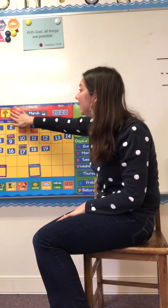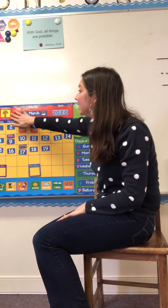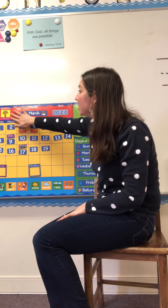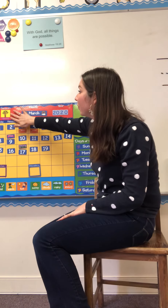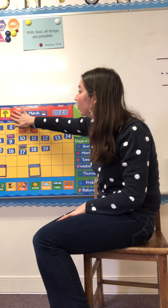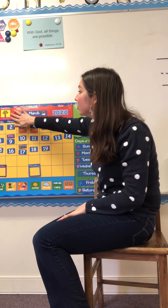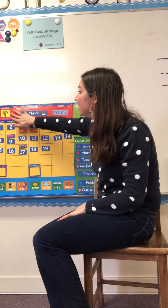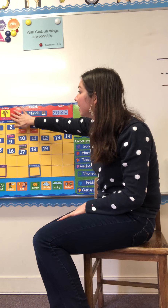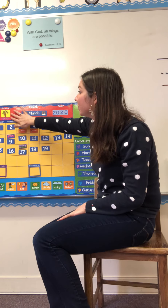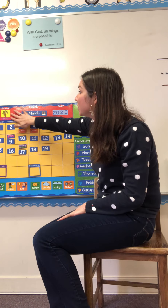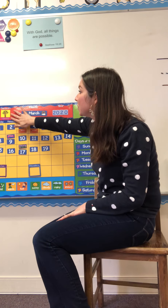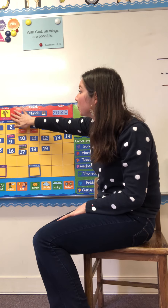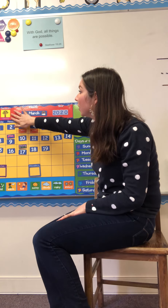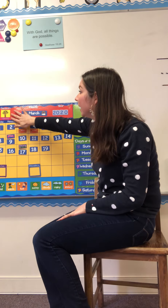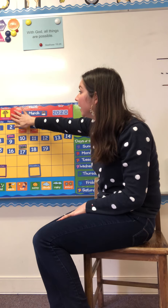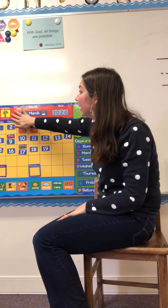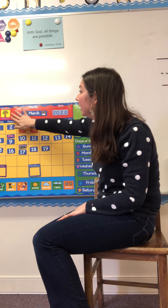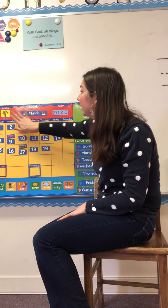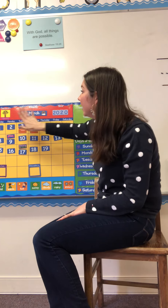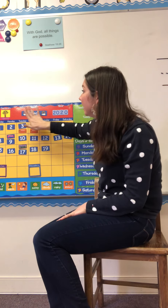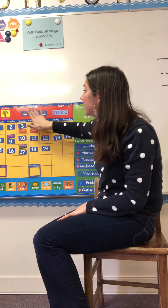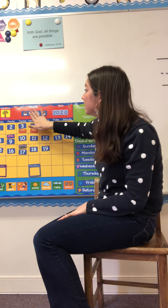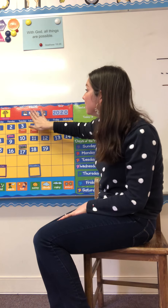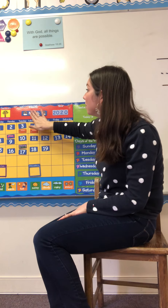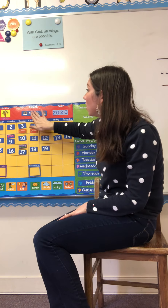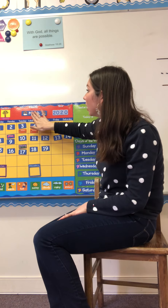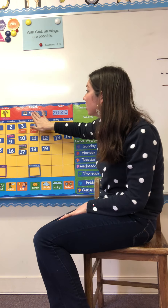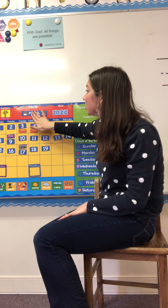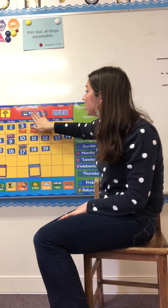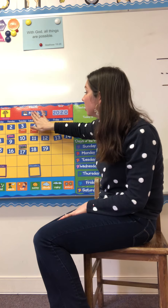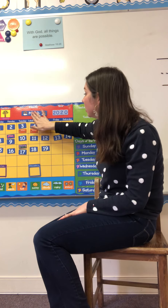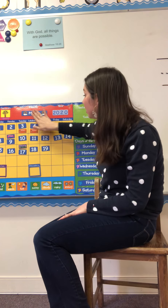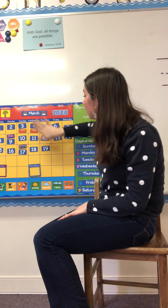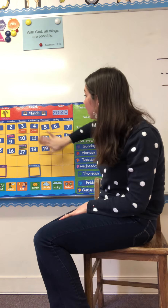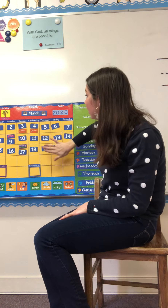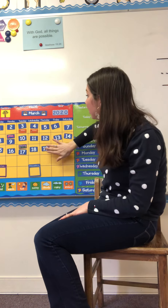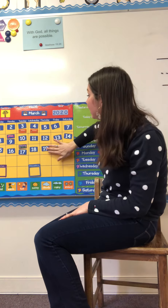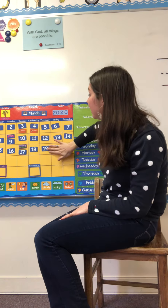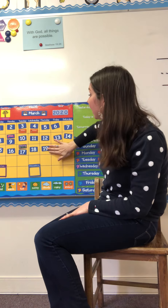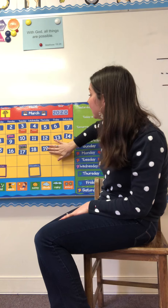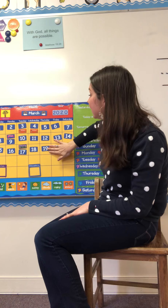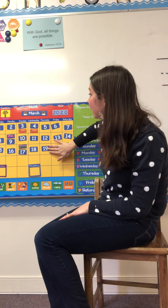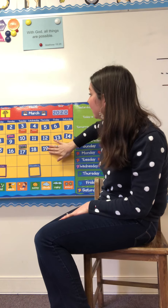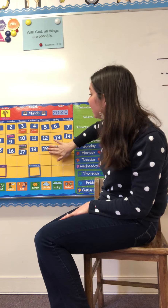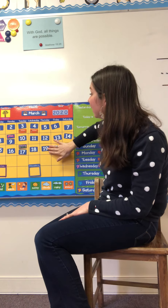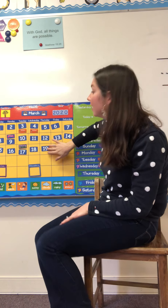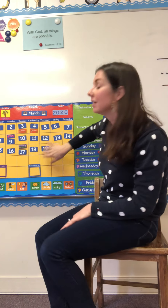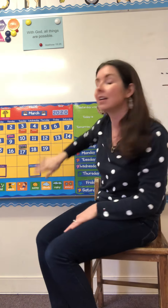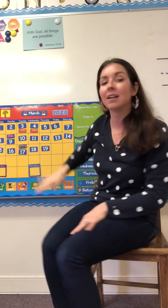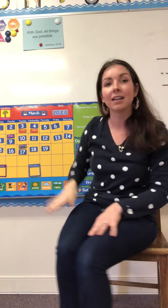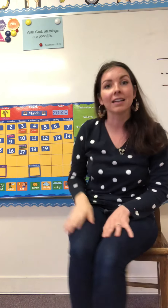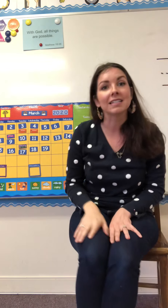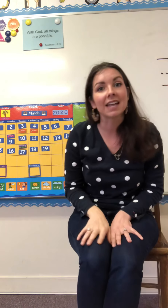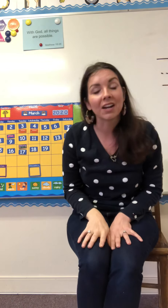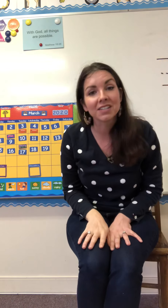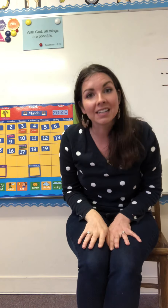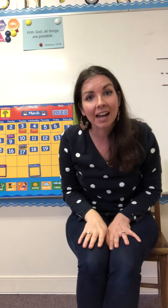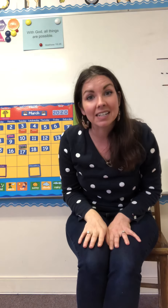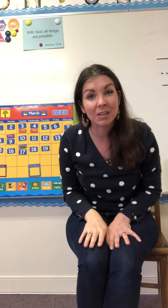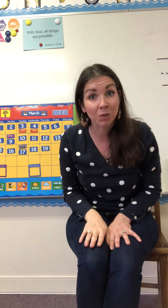is the first day of spring. It is March the 19th. Let's count to 19. We're